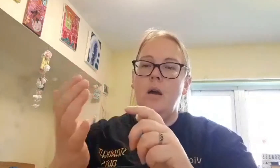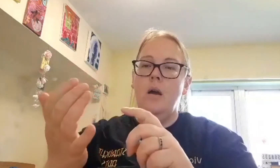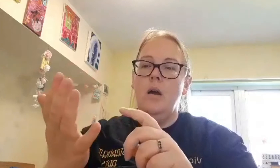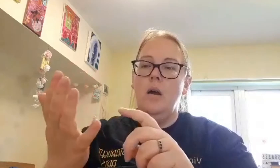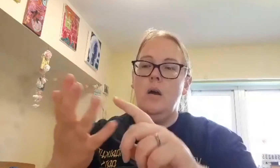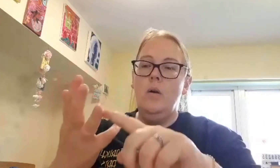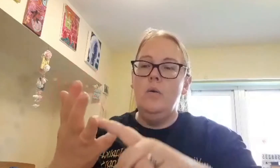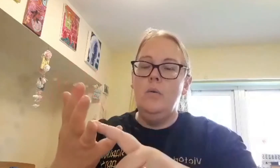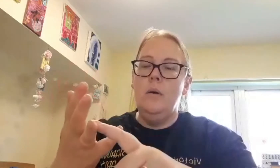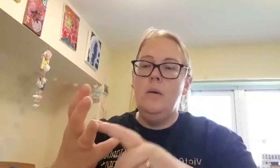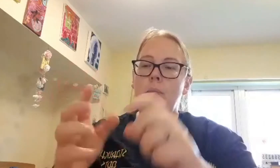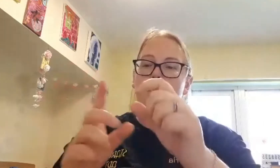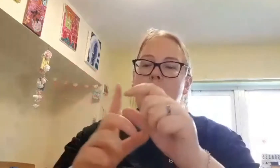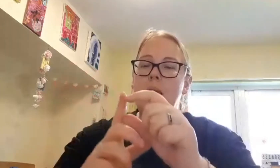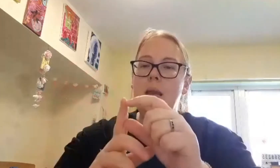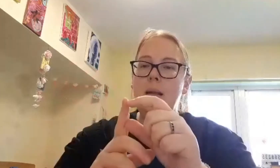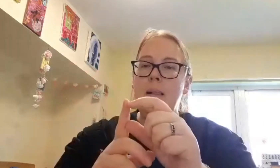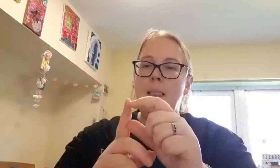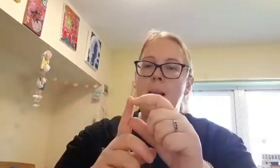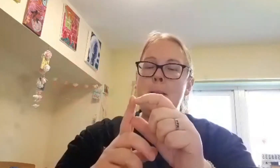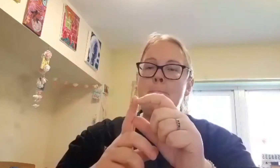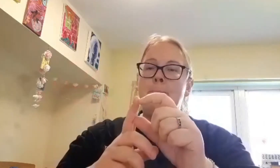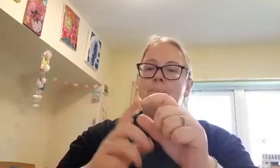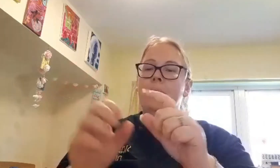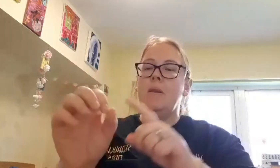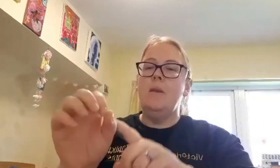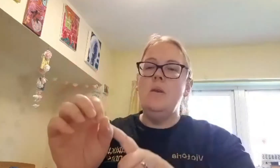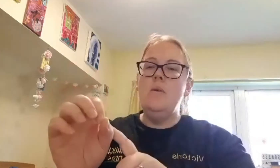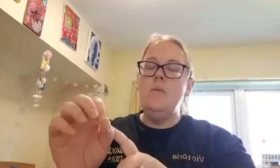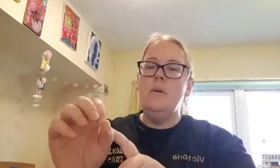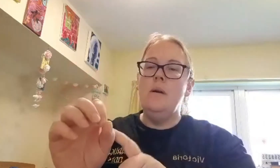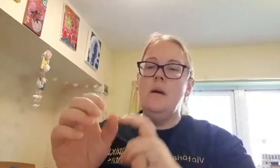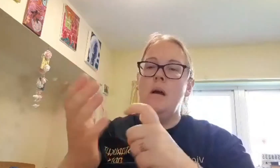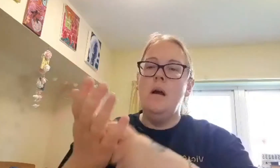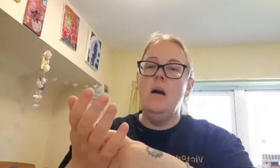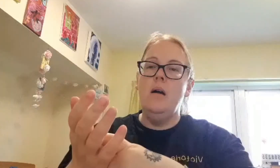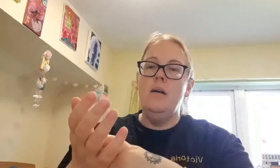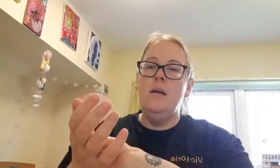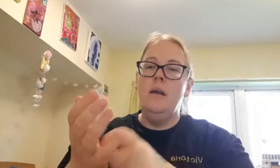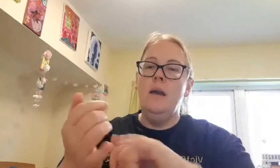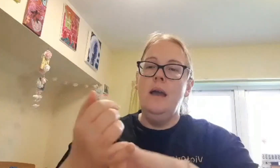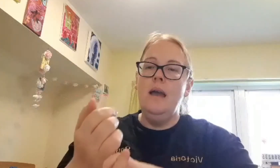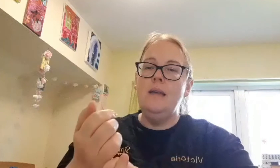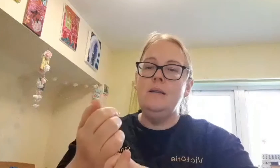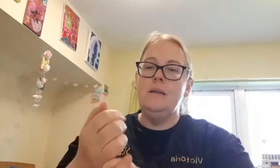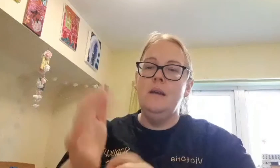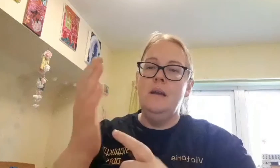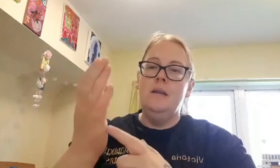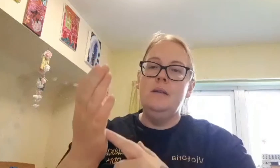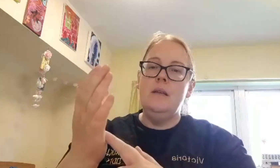O, P, Q, R, S, T,